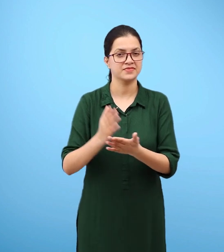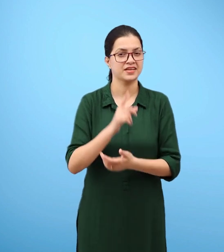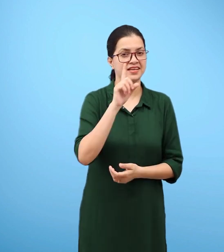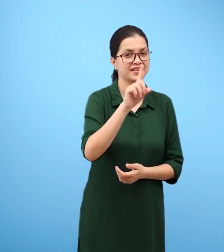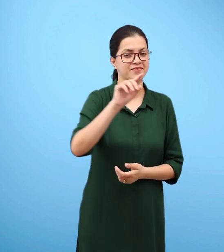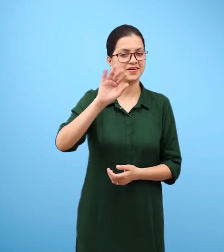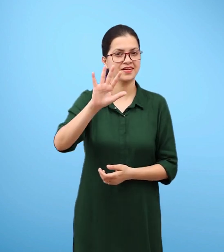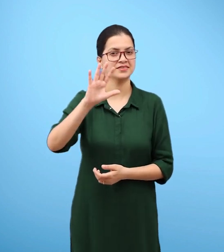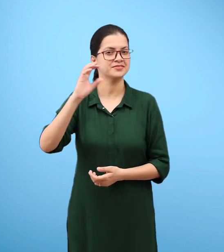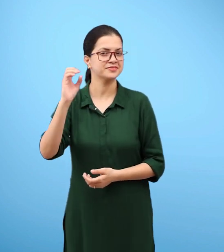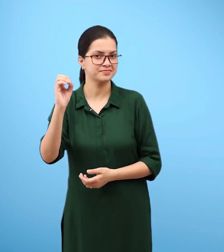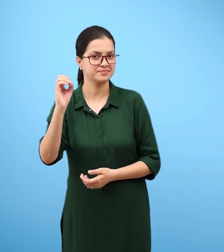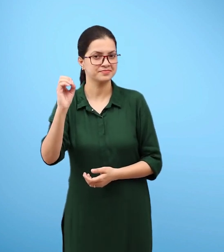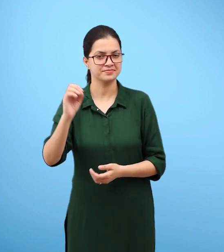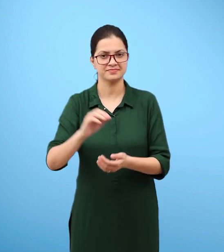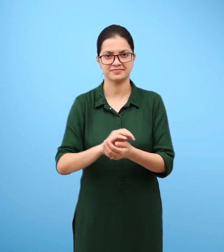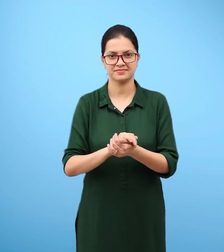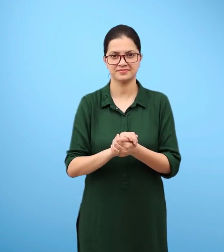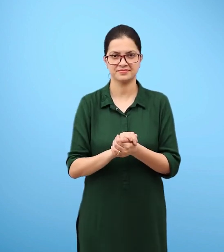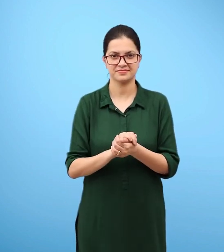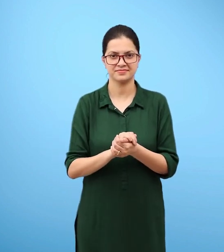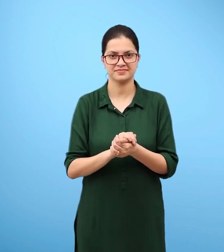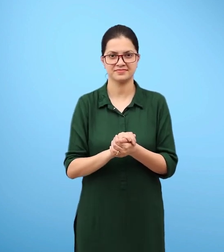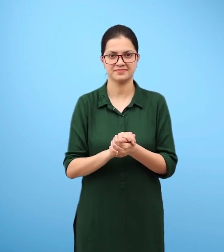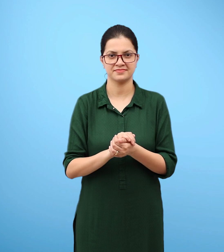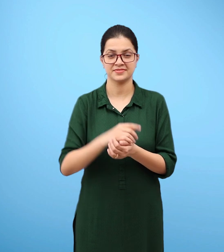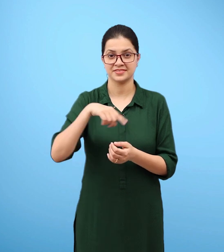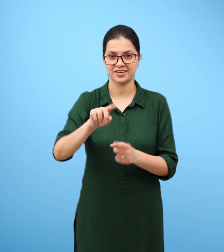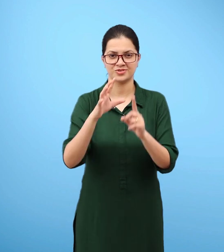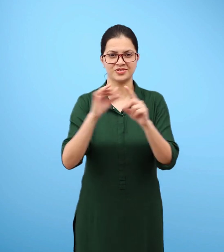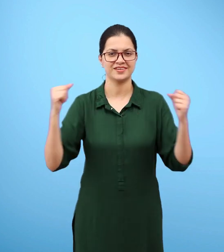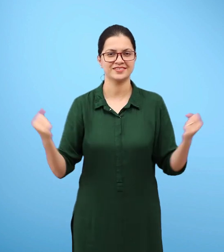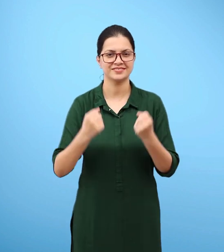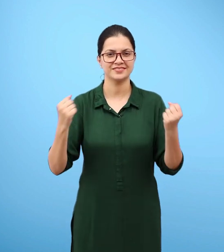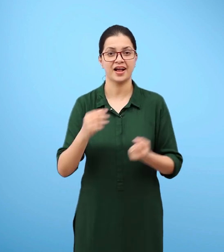Dust particles are always present in air. Dust Activity 4.